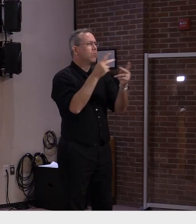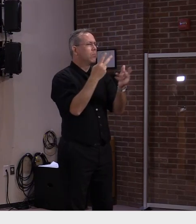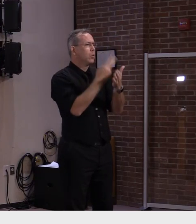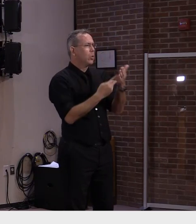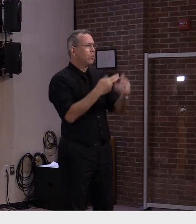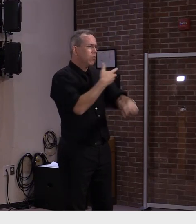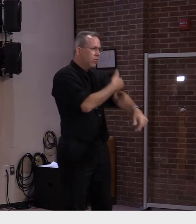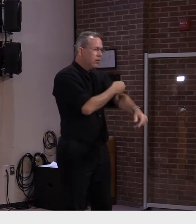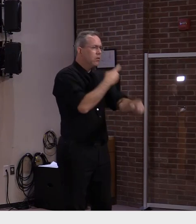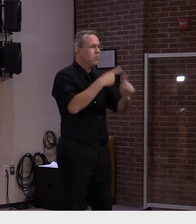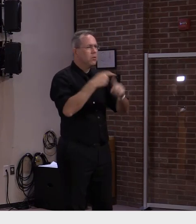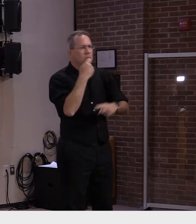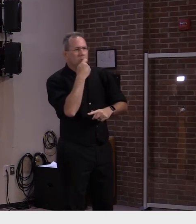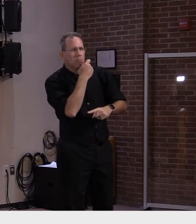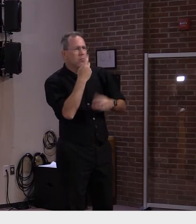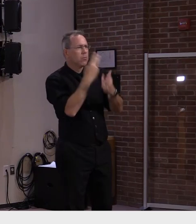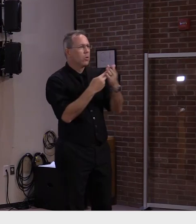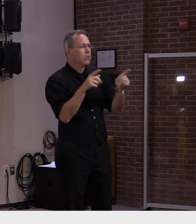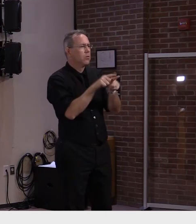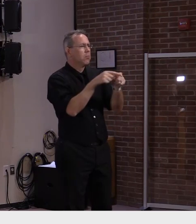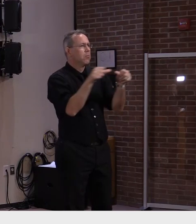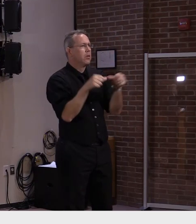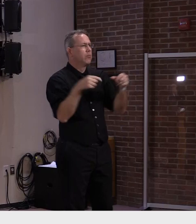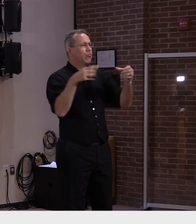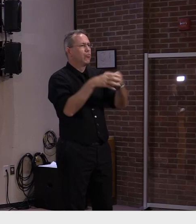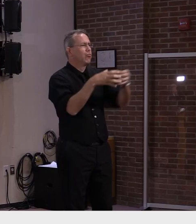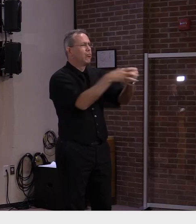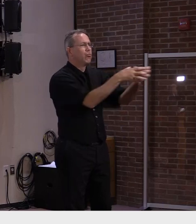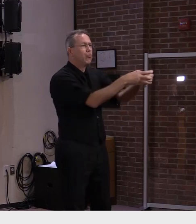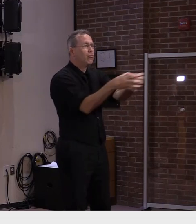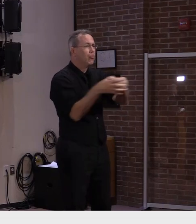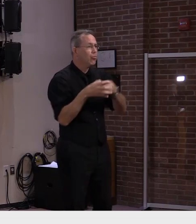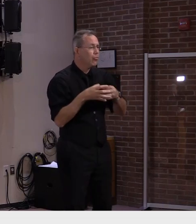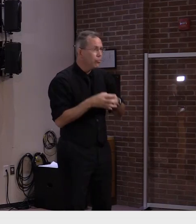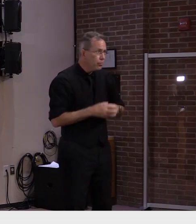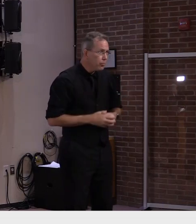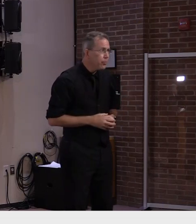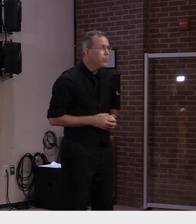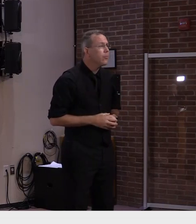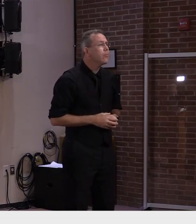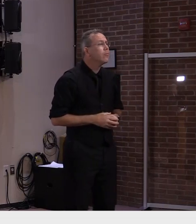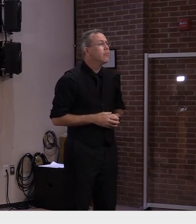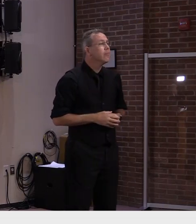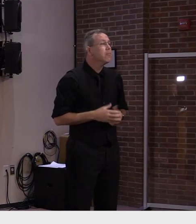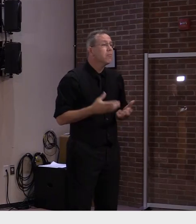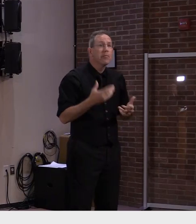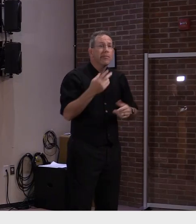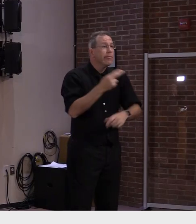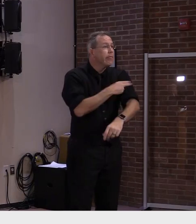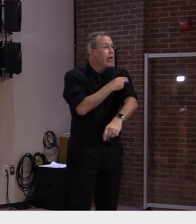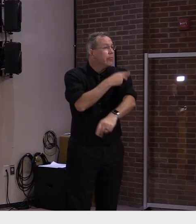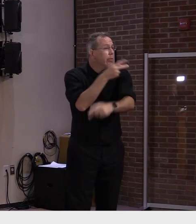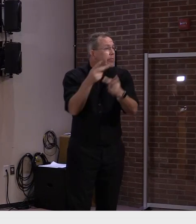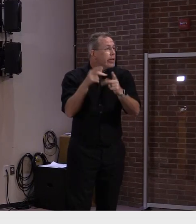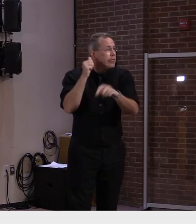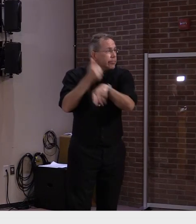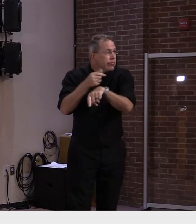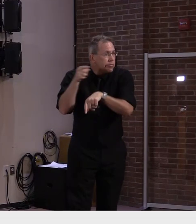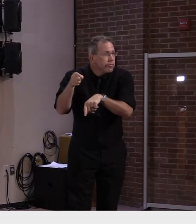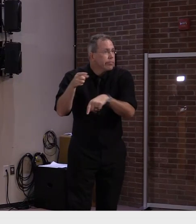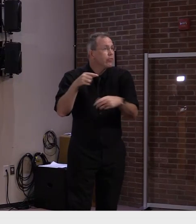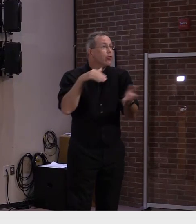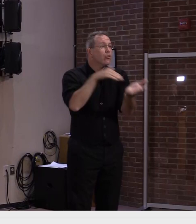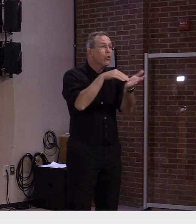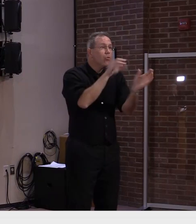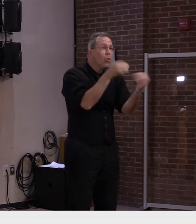Probably in your, you know, health care setting, such as a hospital or a